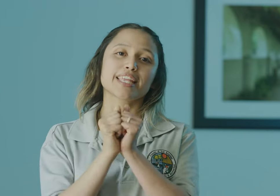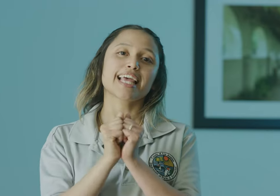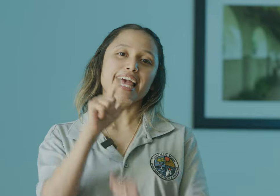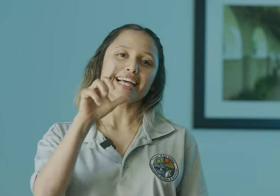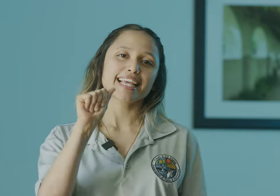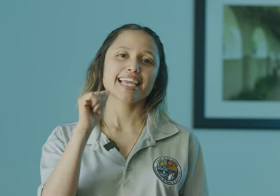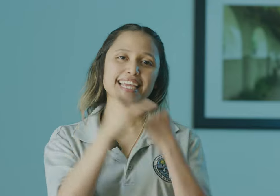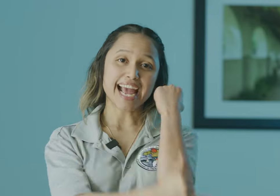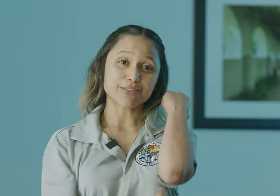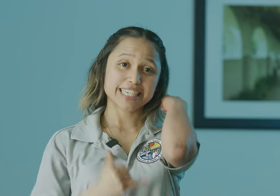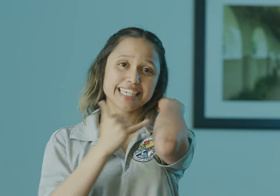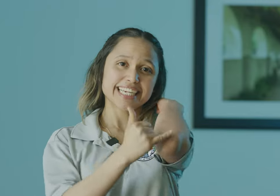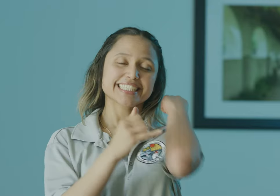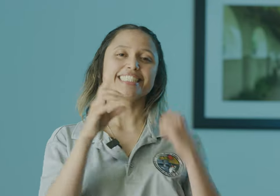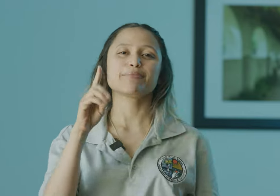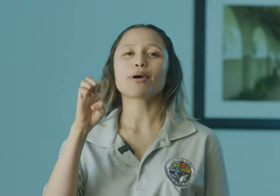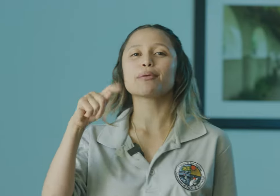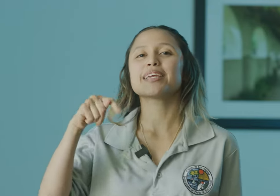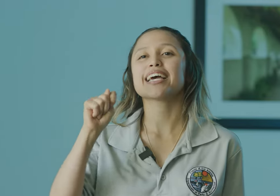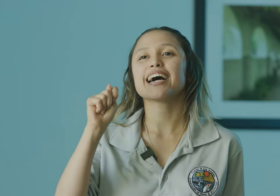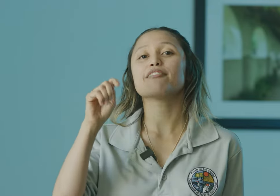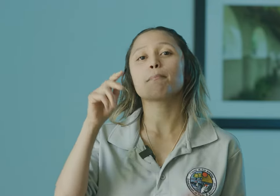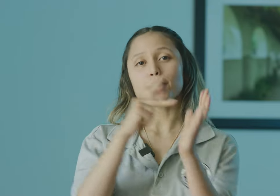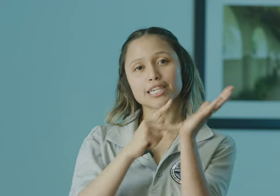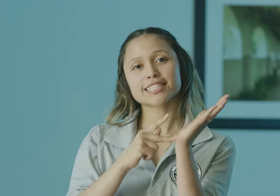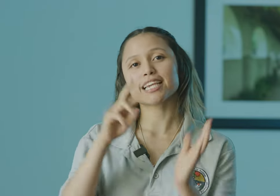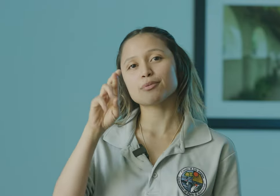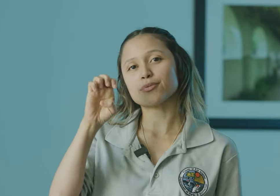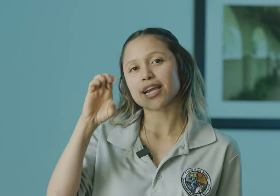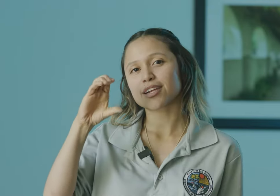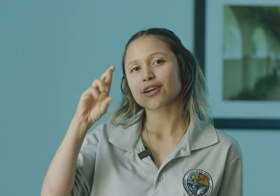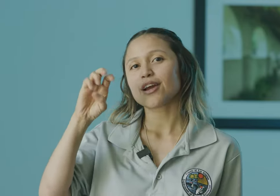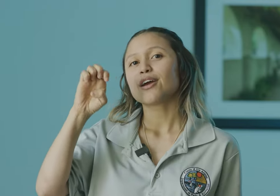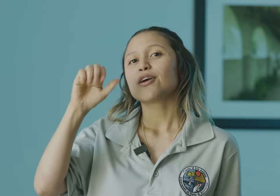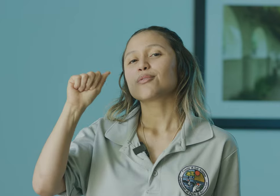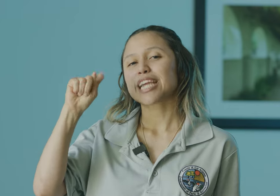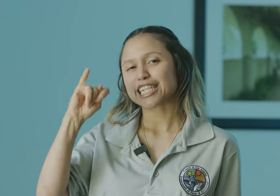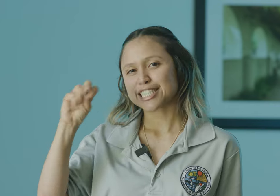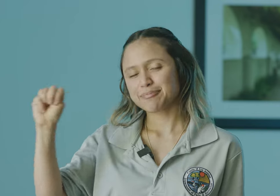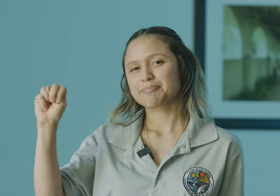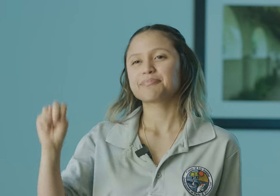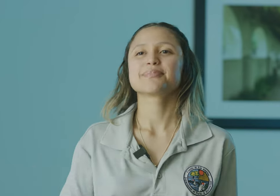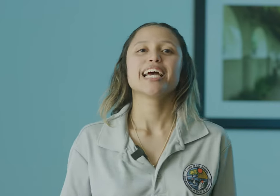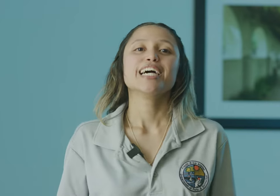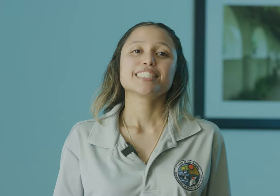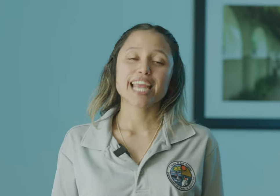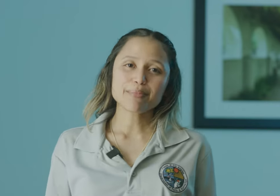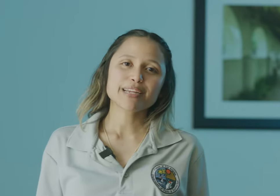LA County Department of Parks and Recreation. Today I'm going to